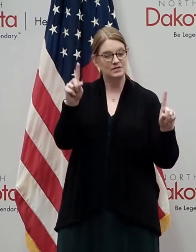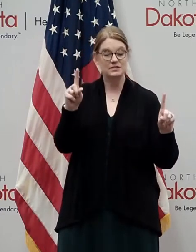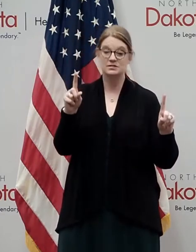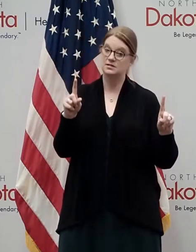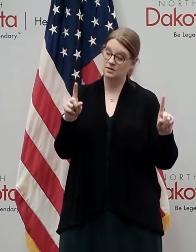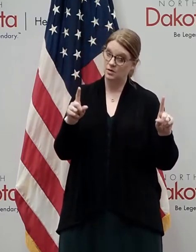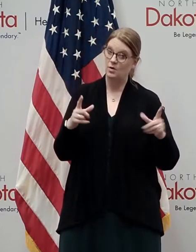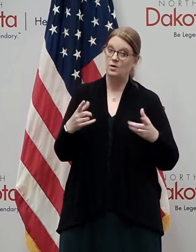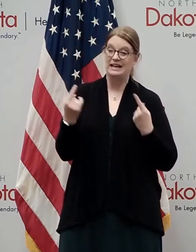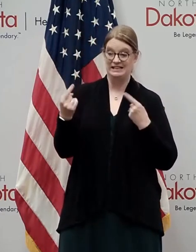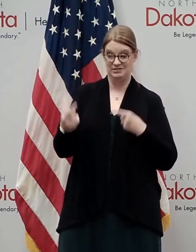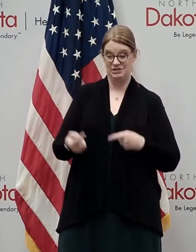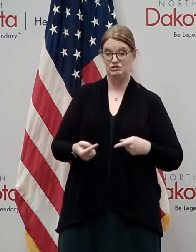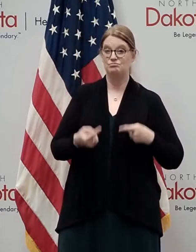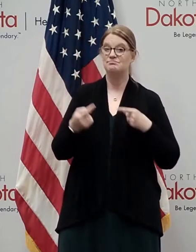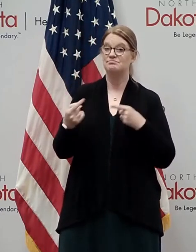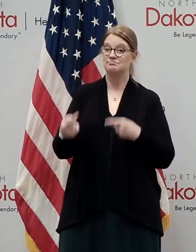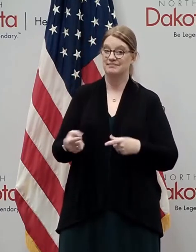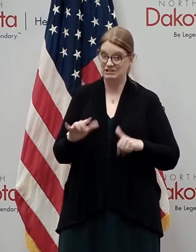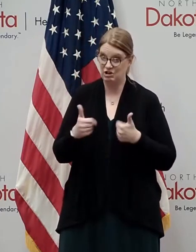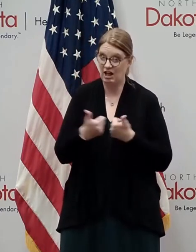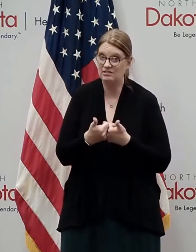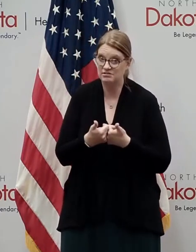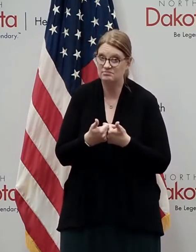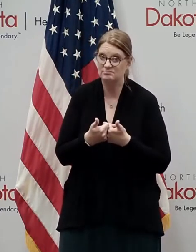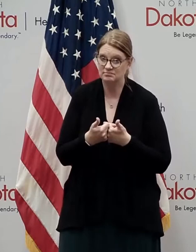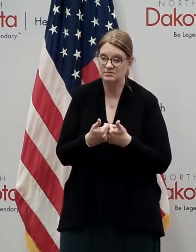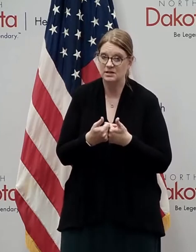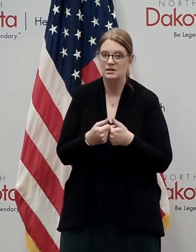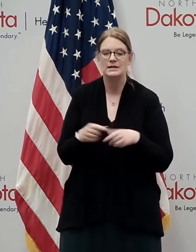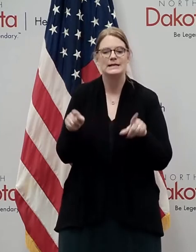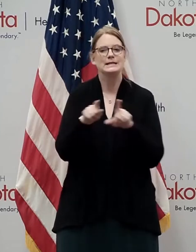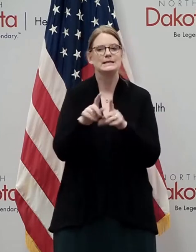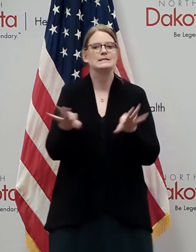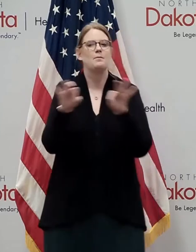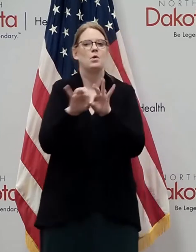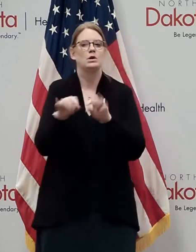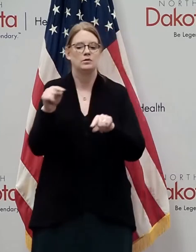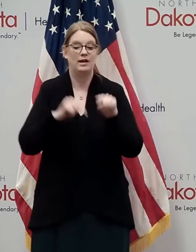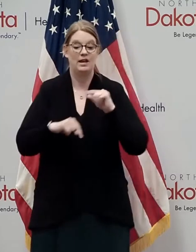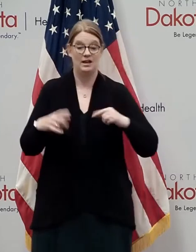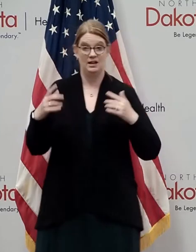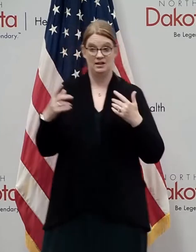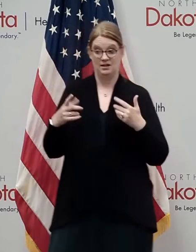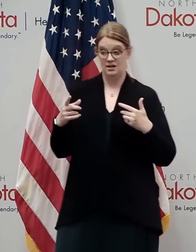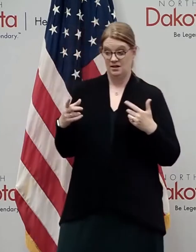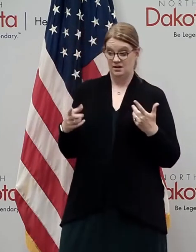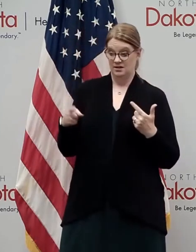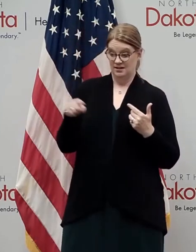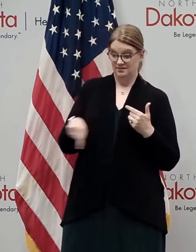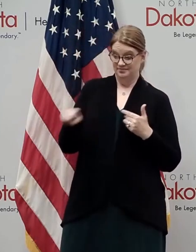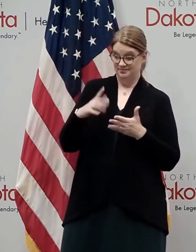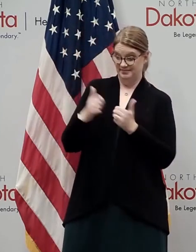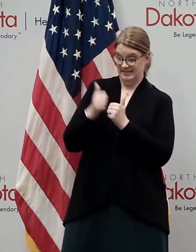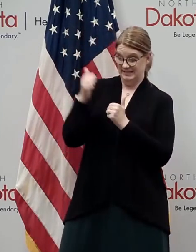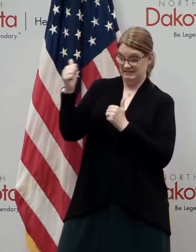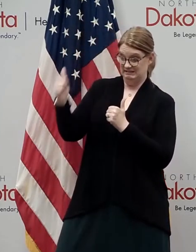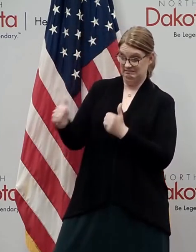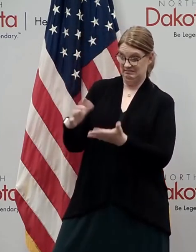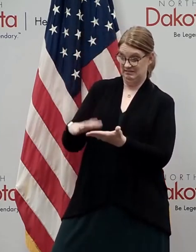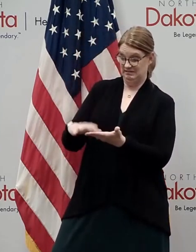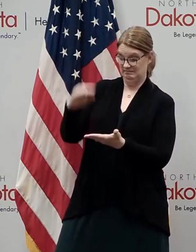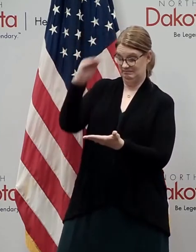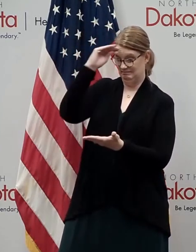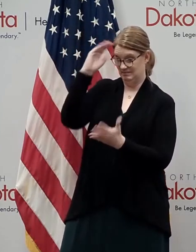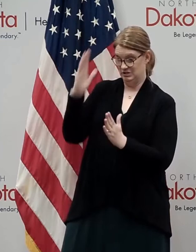relationships. And it's also important that we step back and say, what did we learn from doing those millions of days